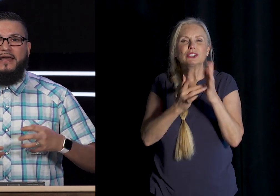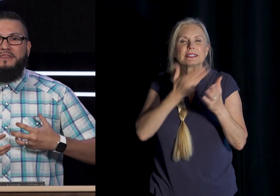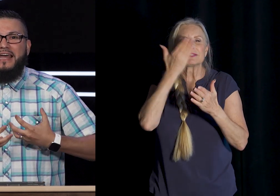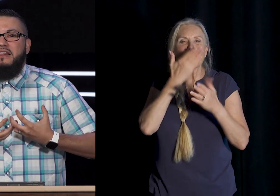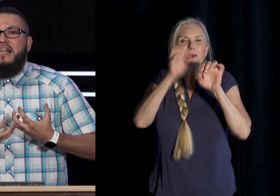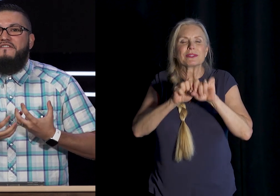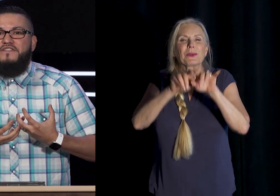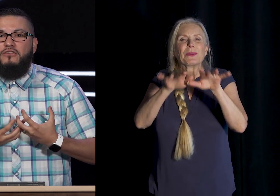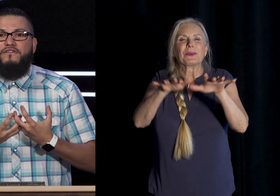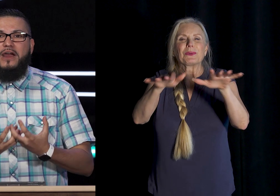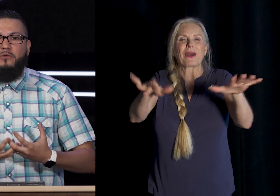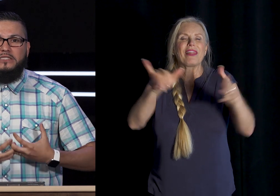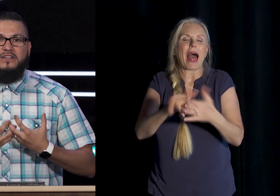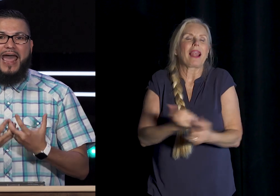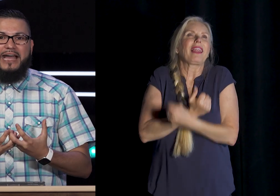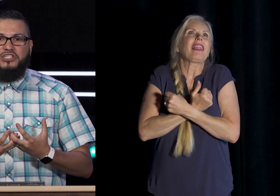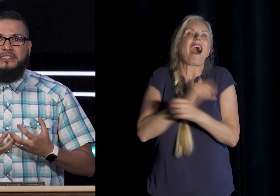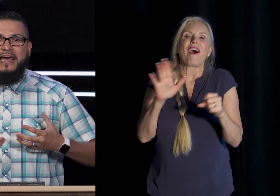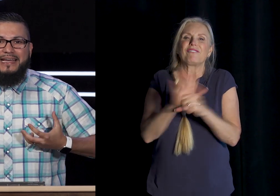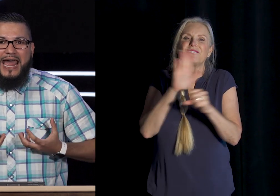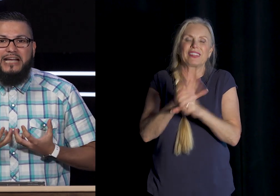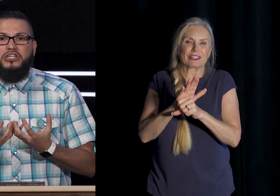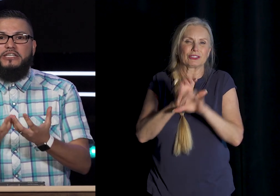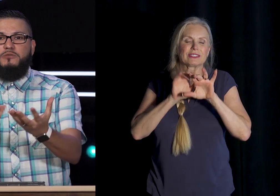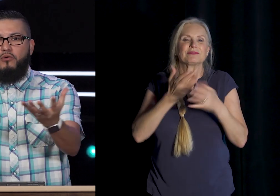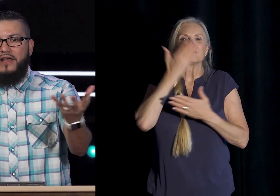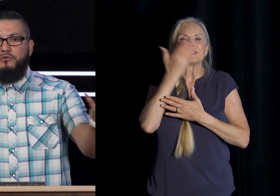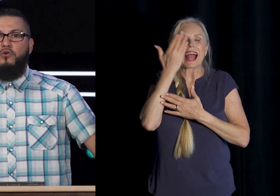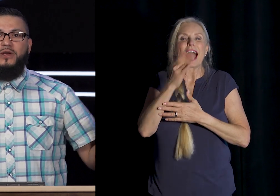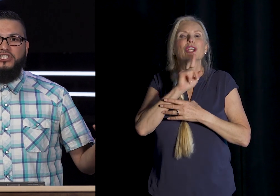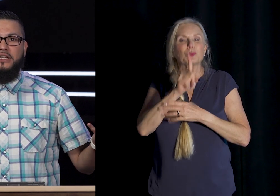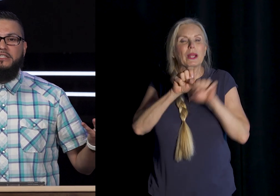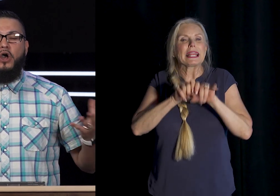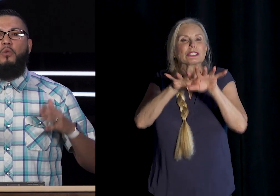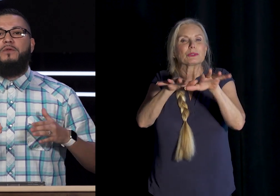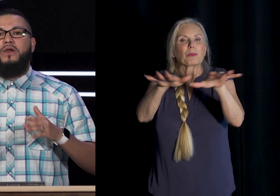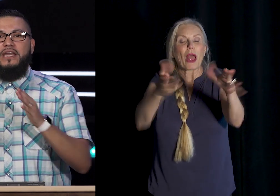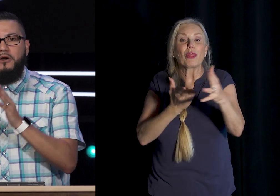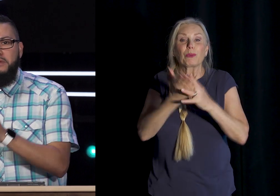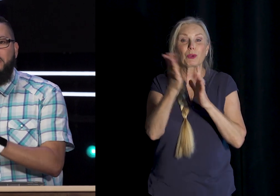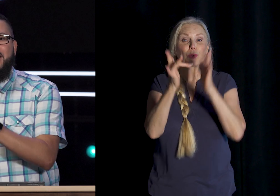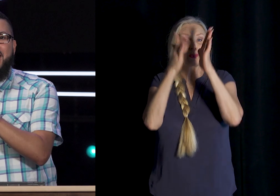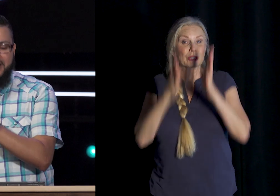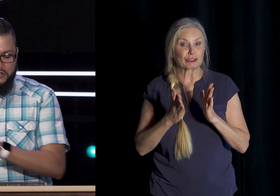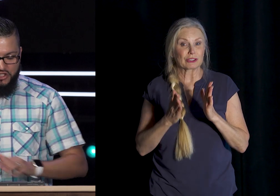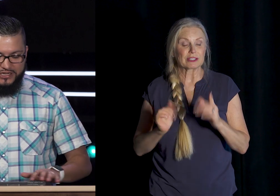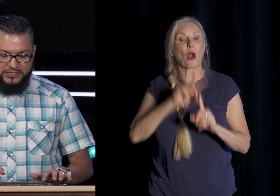That love Filled fragrance Of his actions Is actually Spread through Christians When we Communicate Jesus'